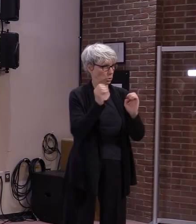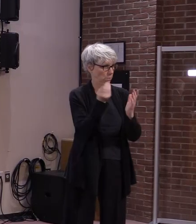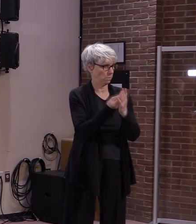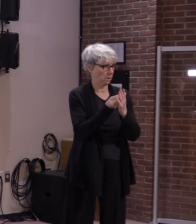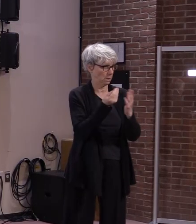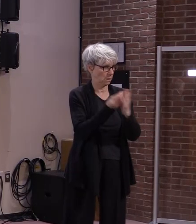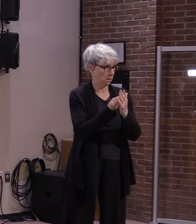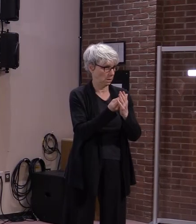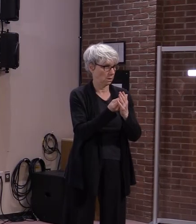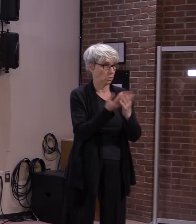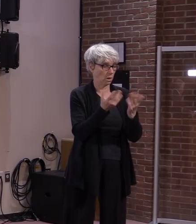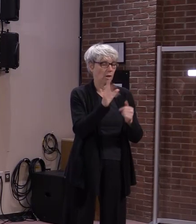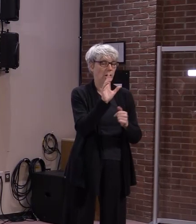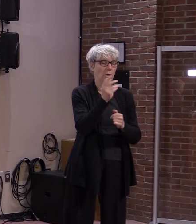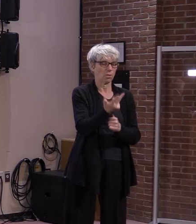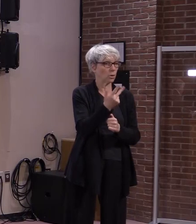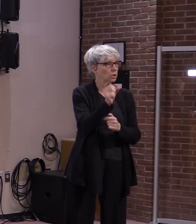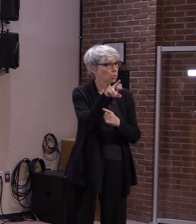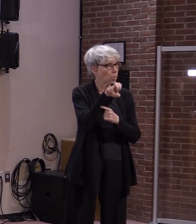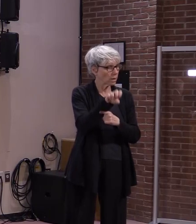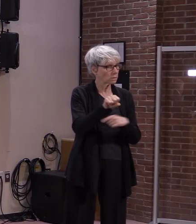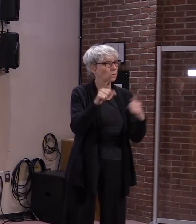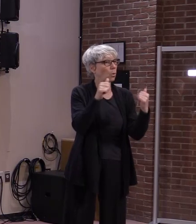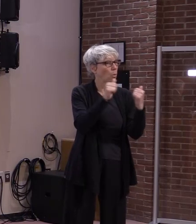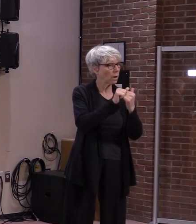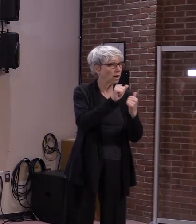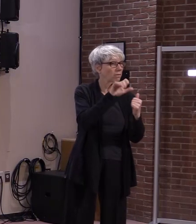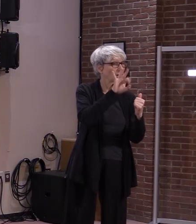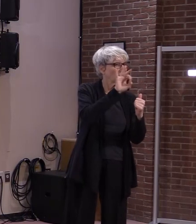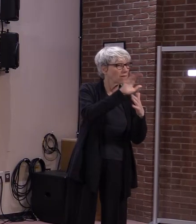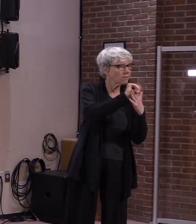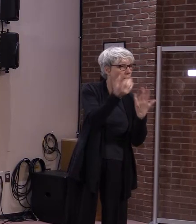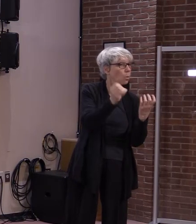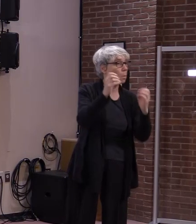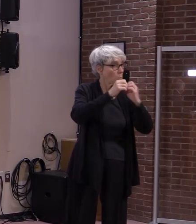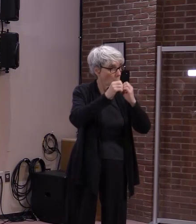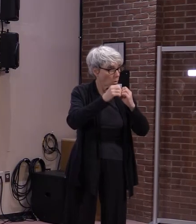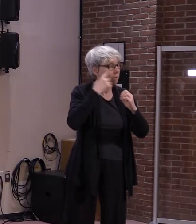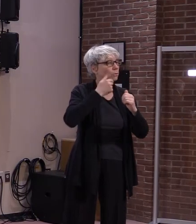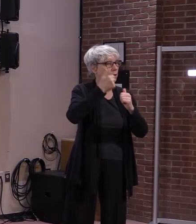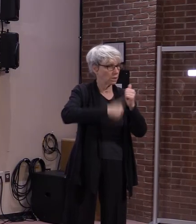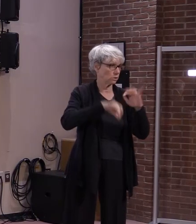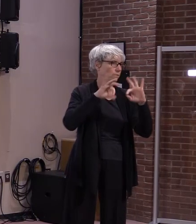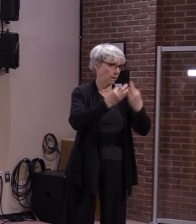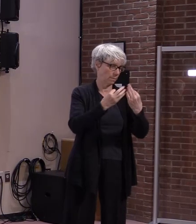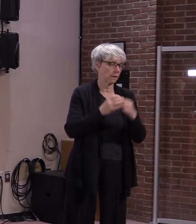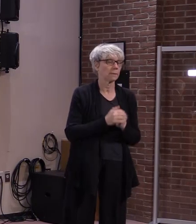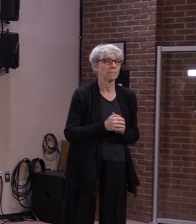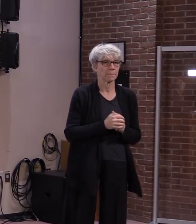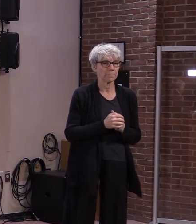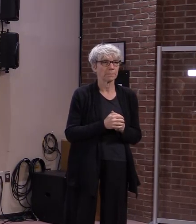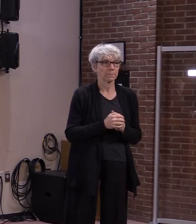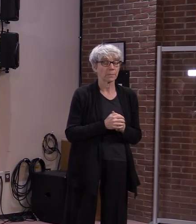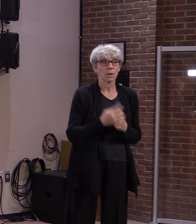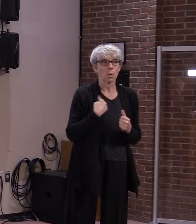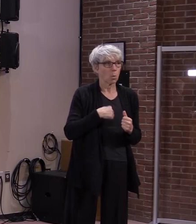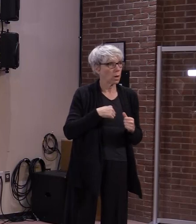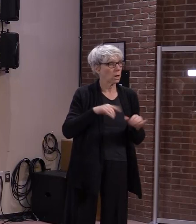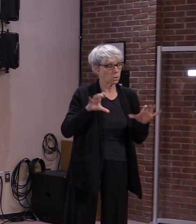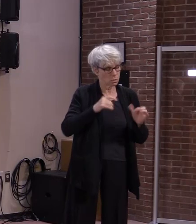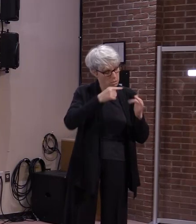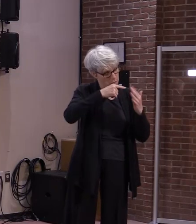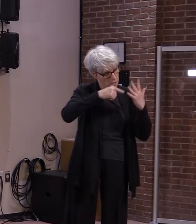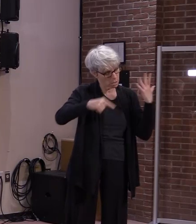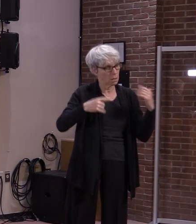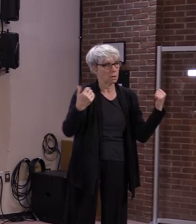of three square Vermont benefits. We are doing everything possible to